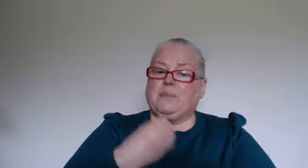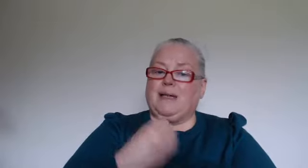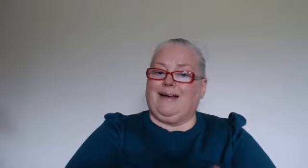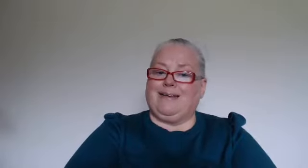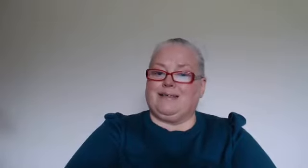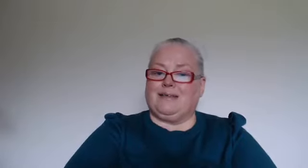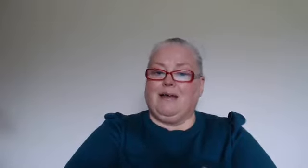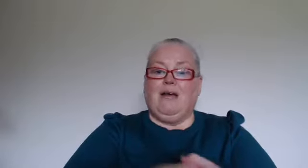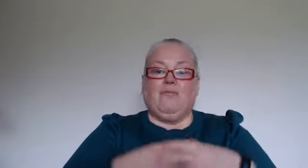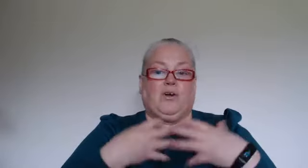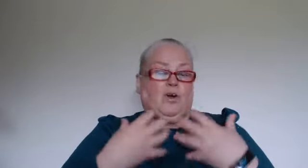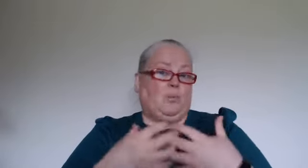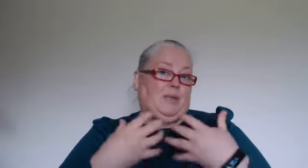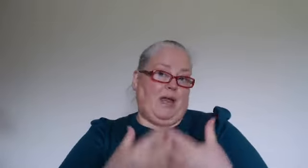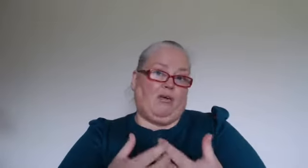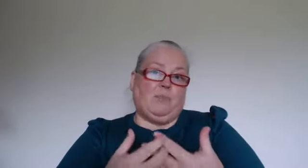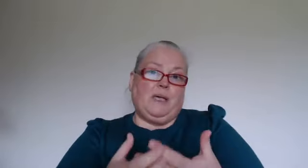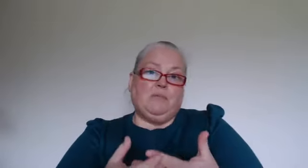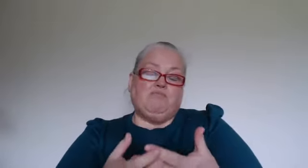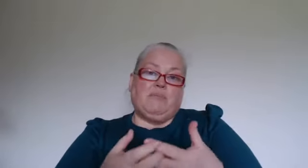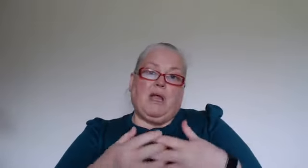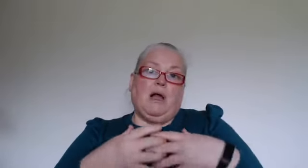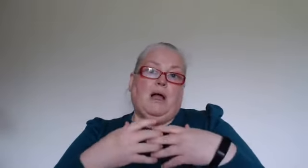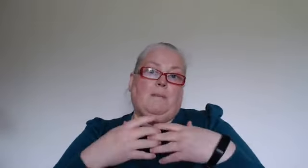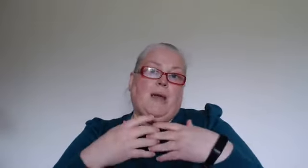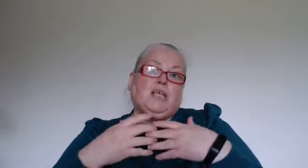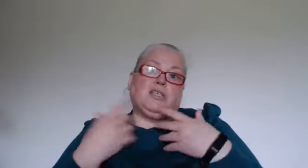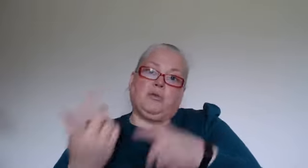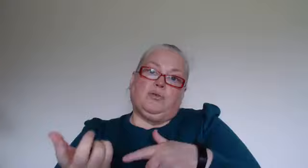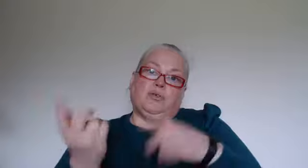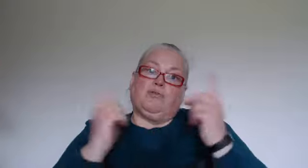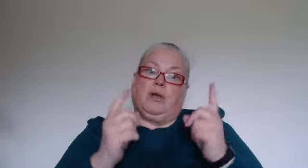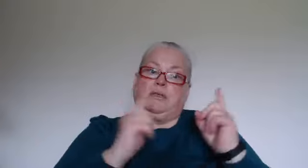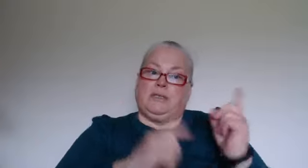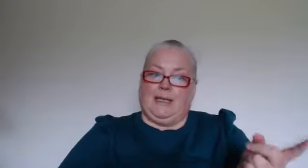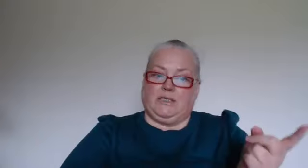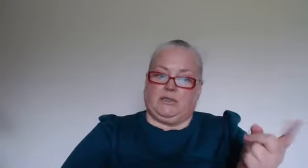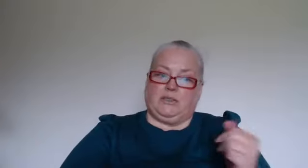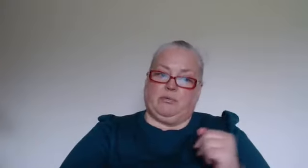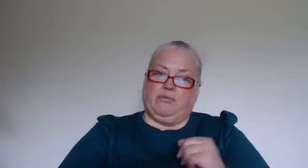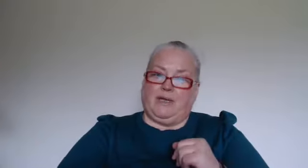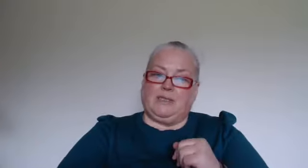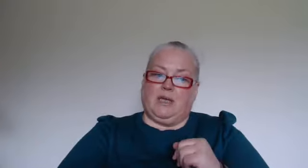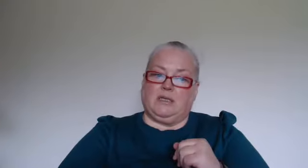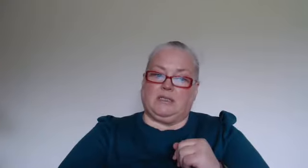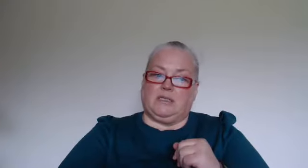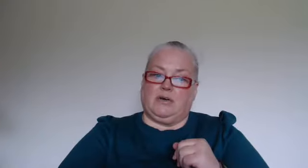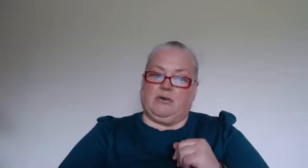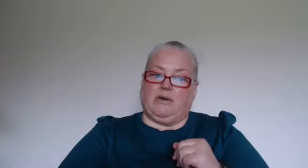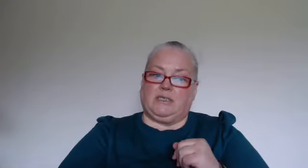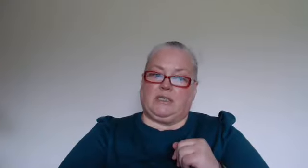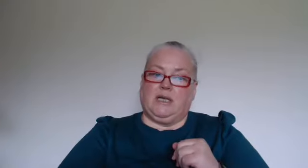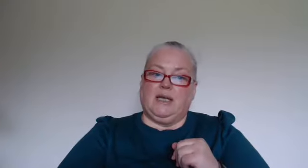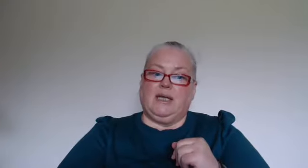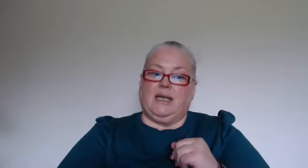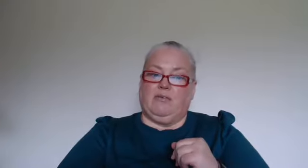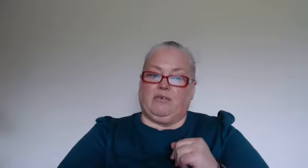ask for couple therapy sooner rather than later to prevent things deteriorating even